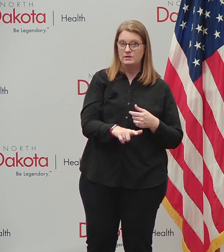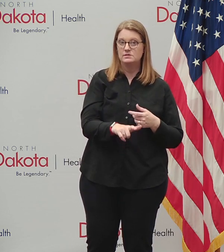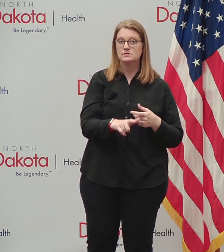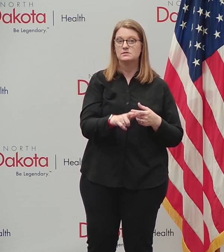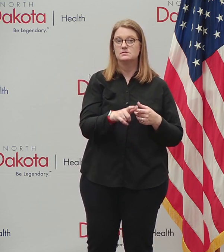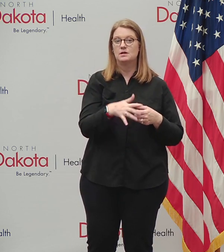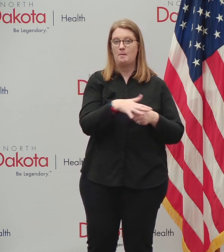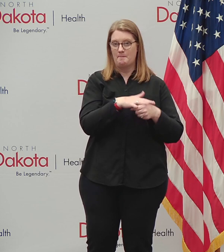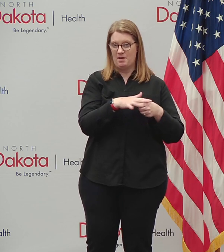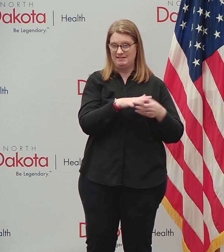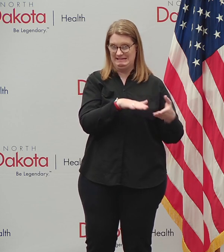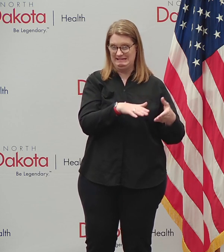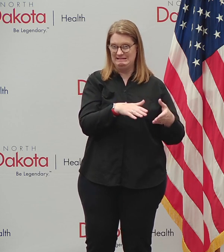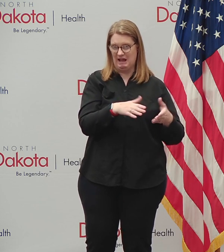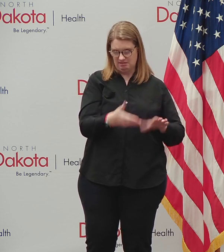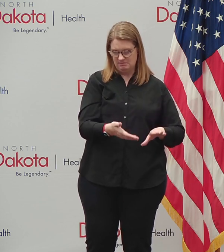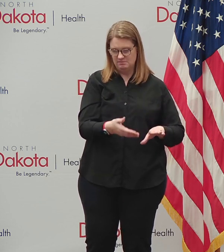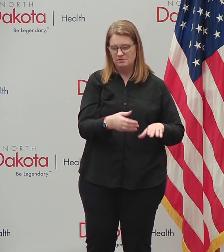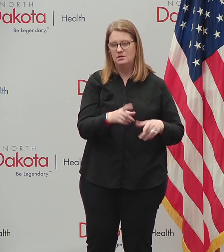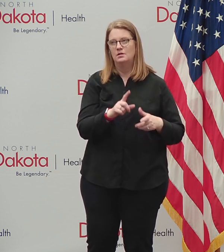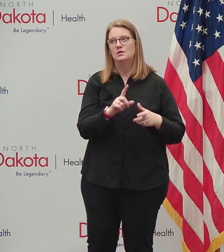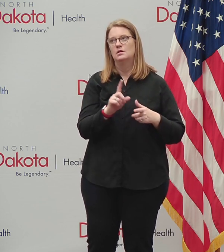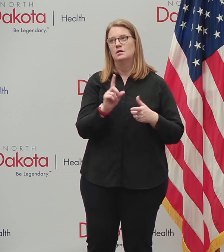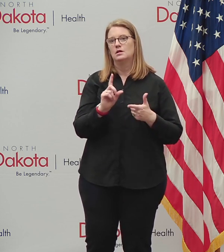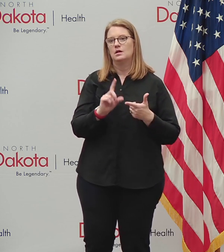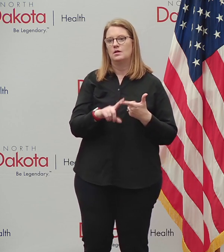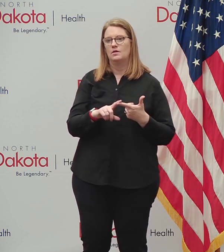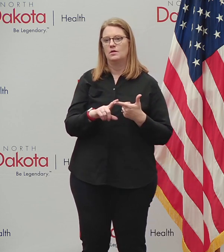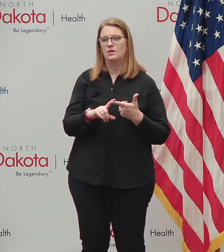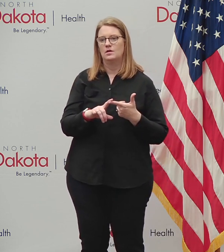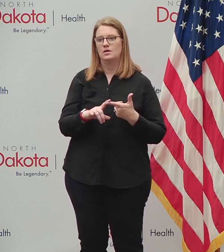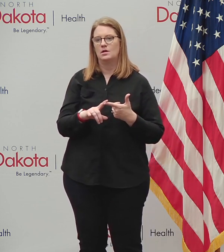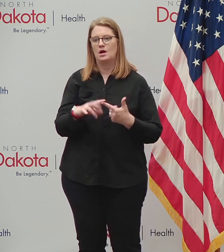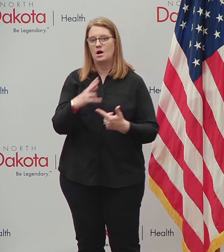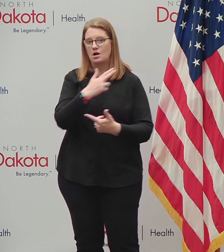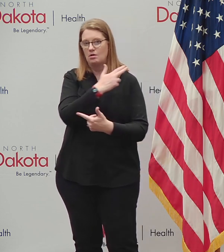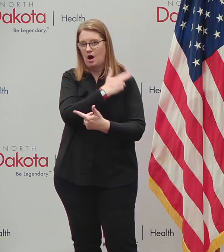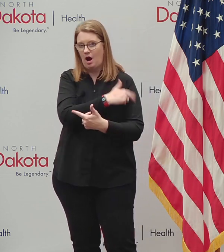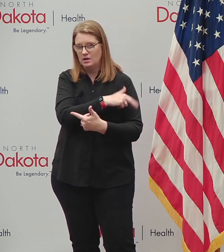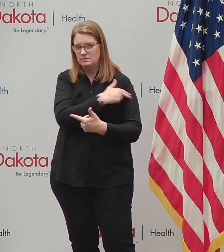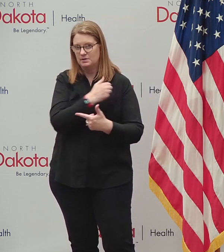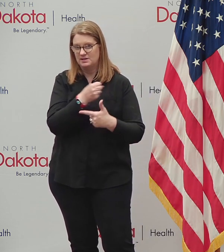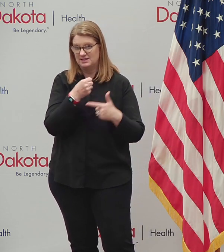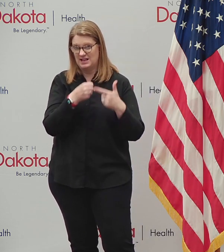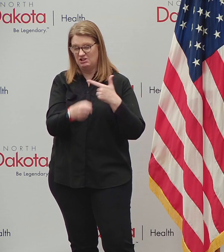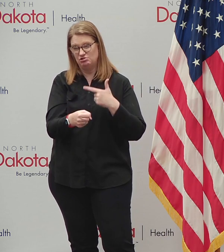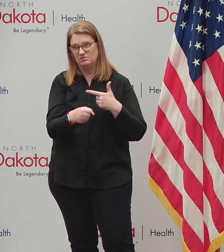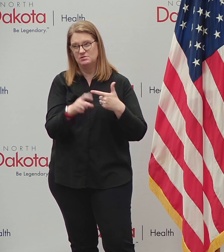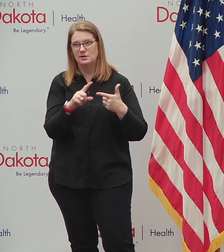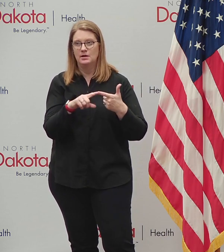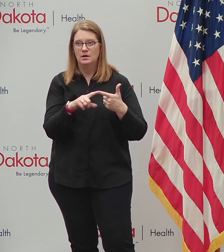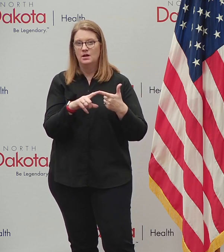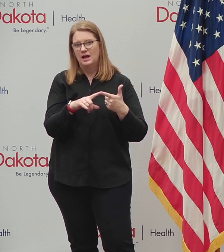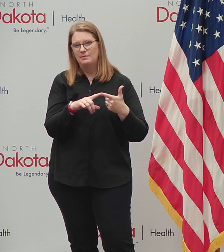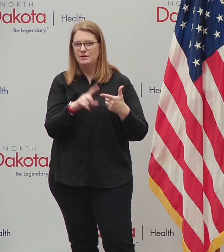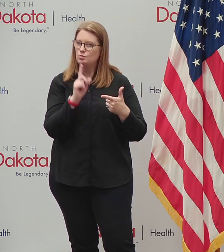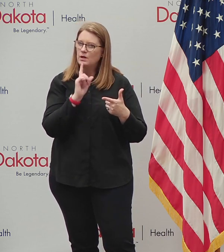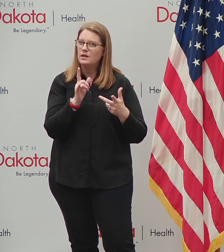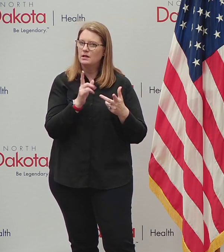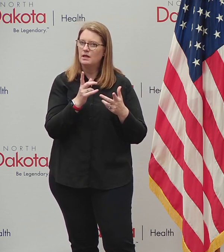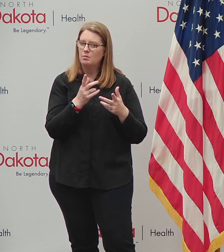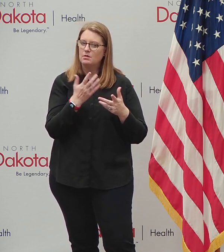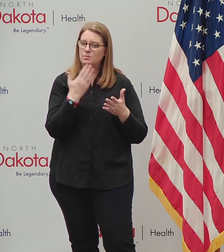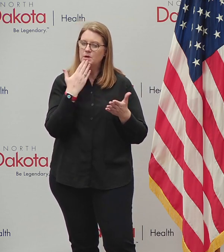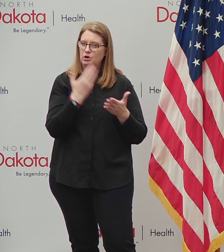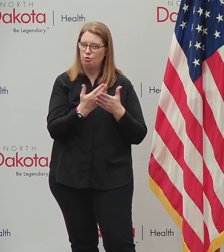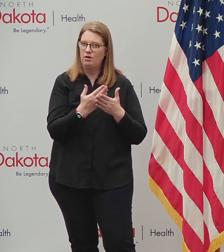We've managed to, uh, have, uh, our hospitalizations up until recent weeks were, uh, quite manageable through this